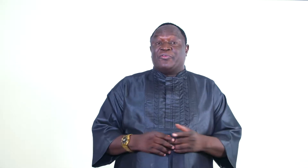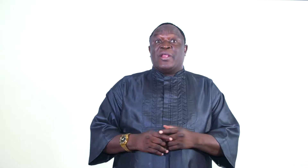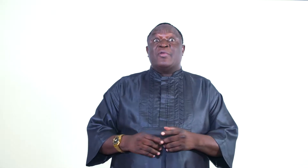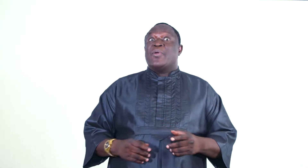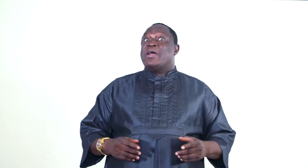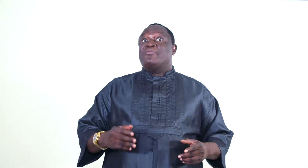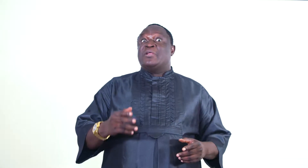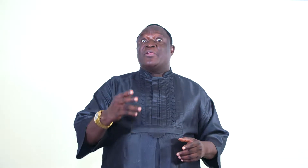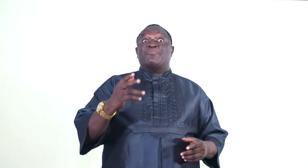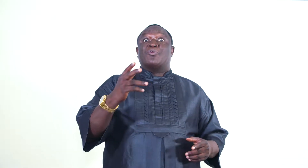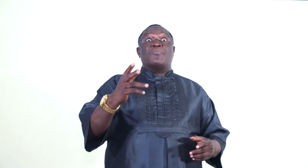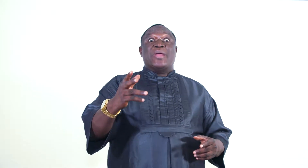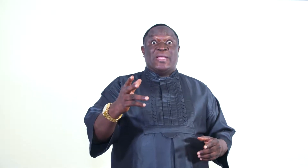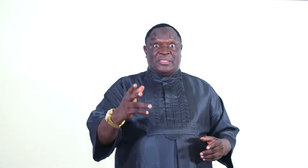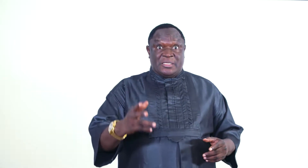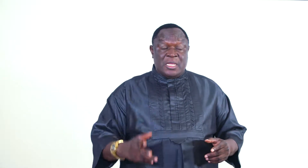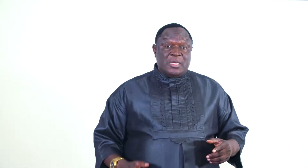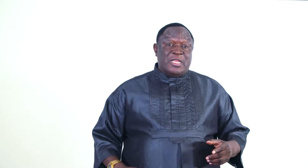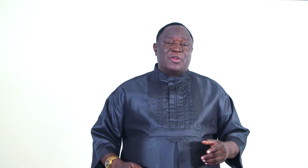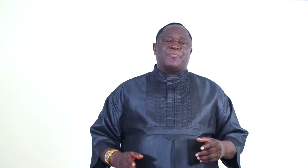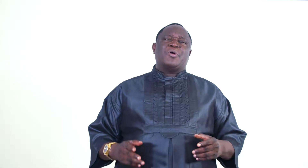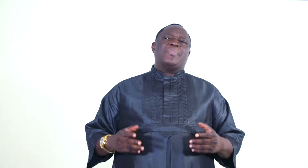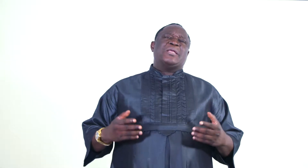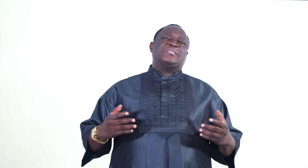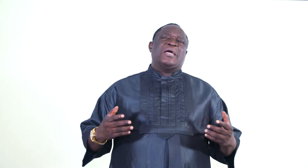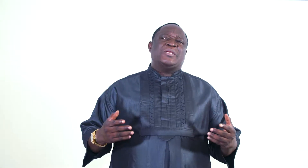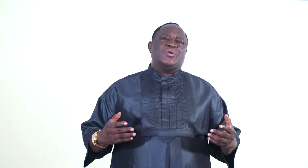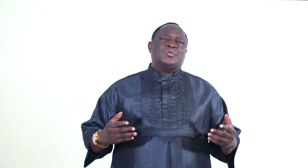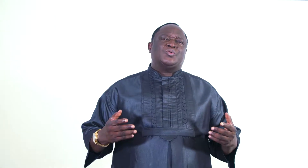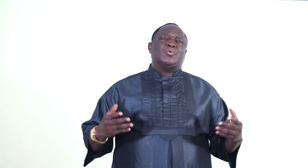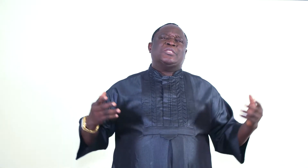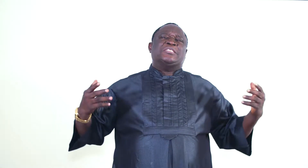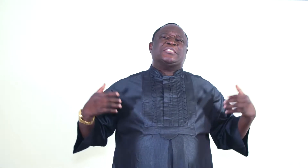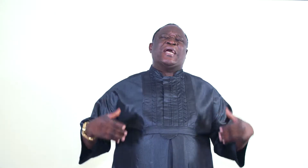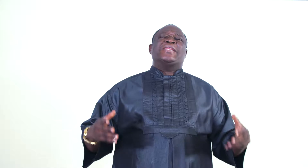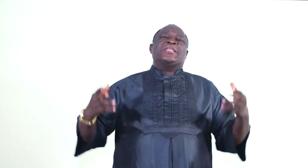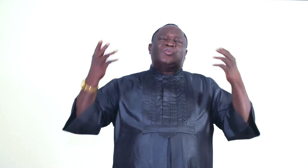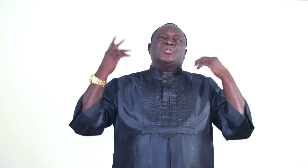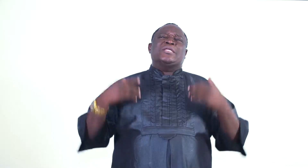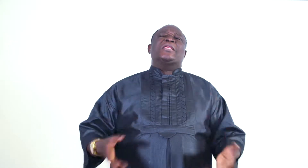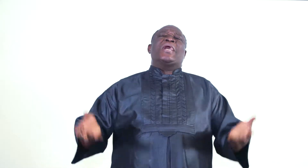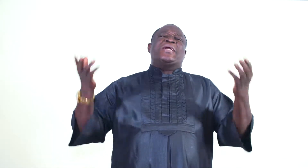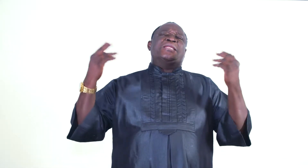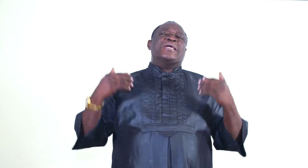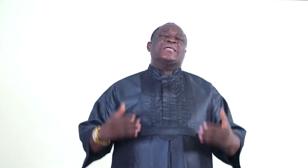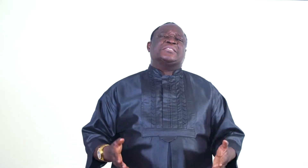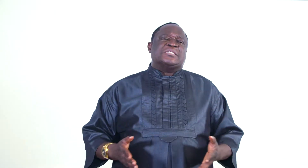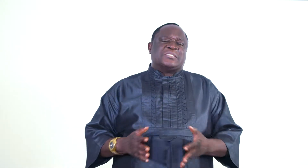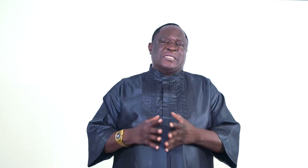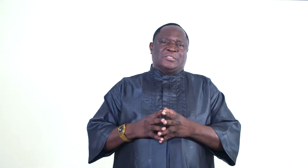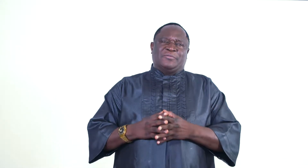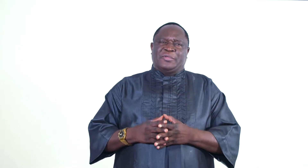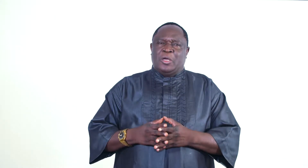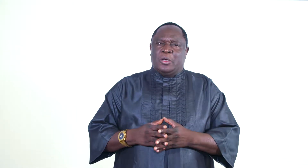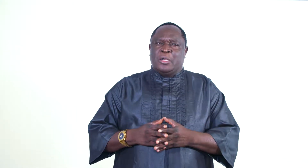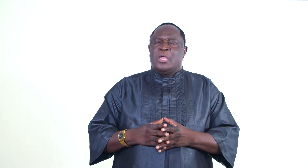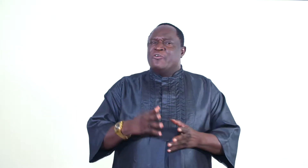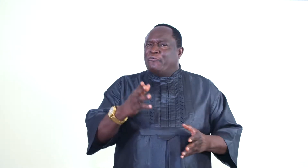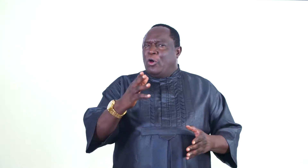Three, we have the reproverts. The reproverts are those who decided to deny the existence of God. Four,